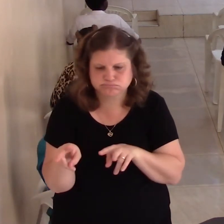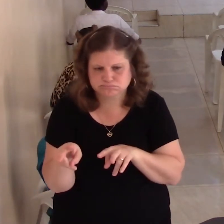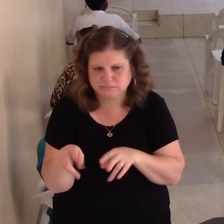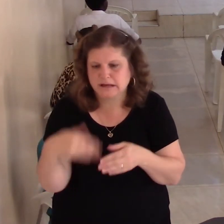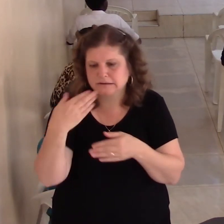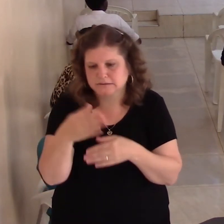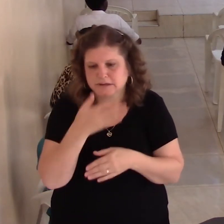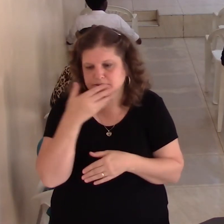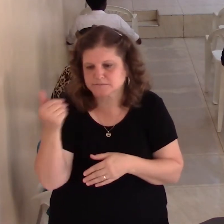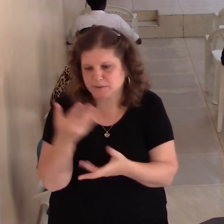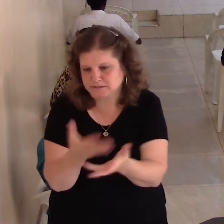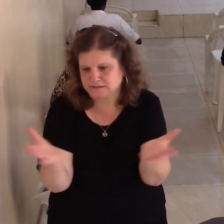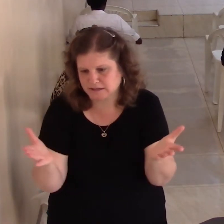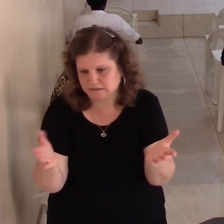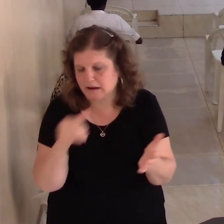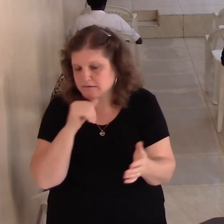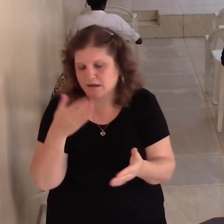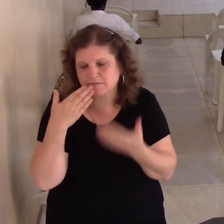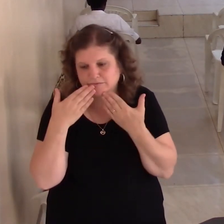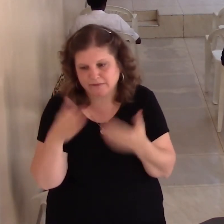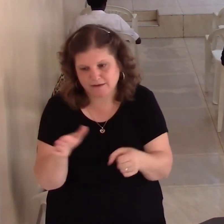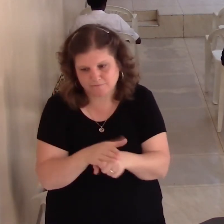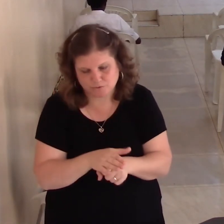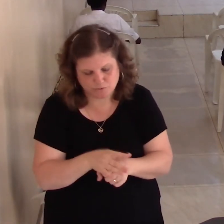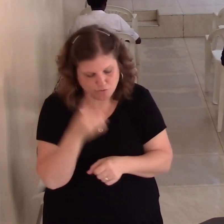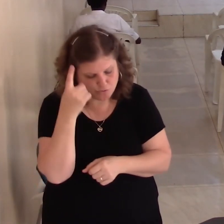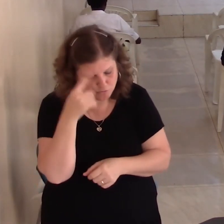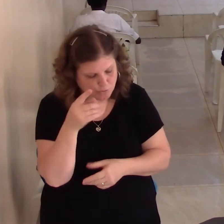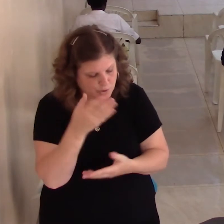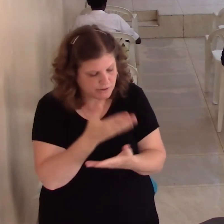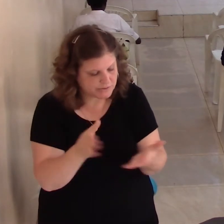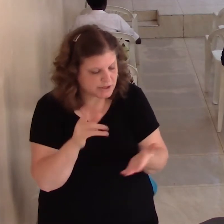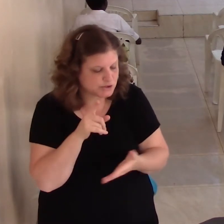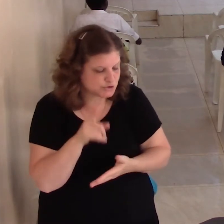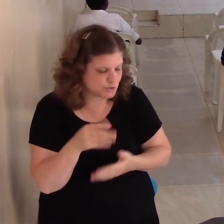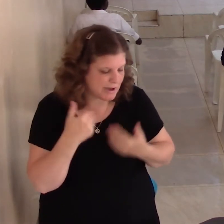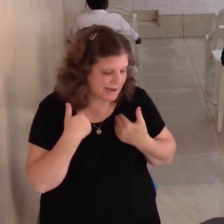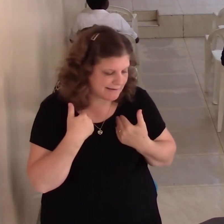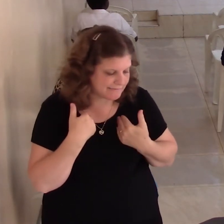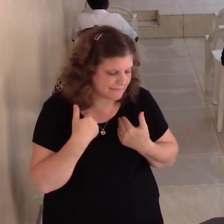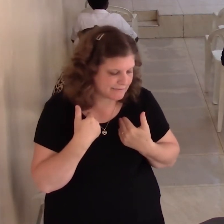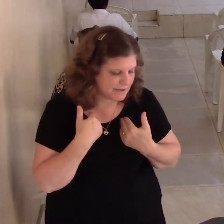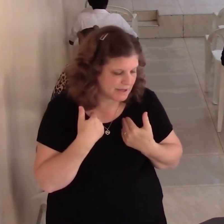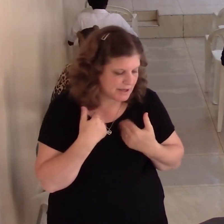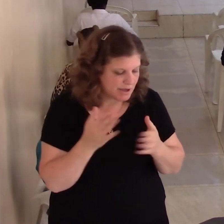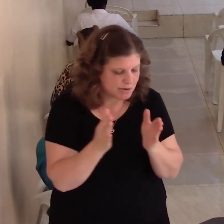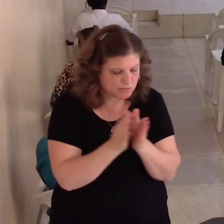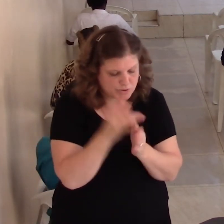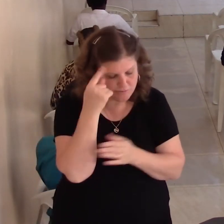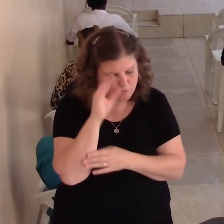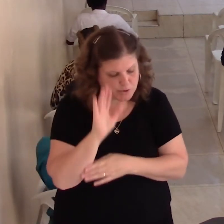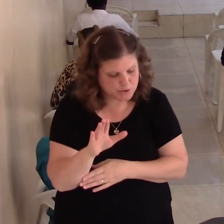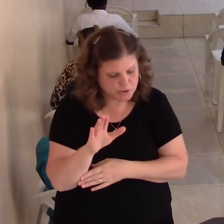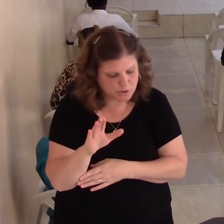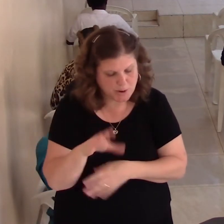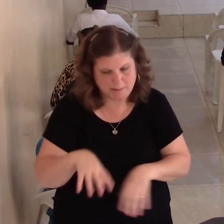thankful for what we have. Be thankful for your employer. Pray for your employer. Pray for God to bless them.